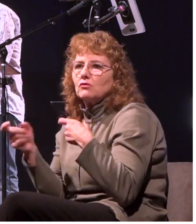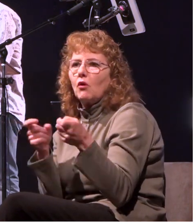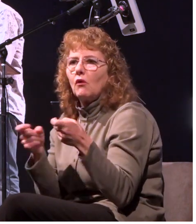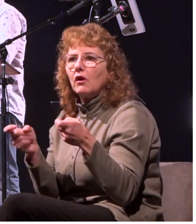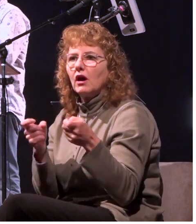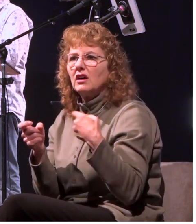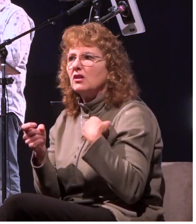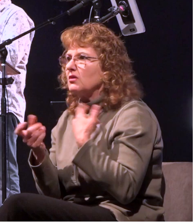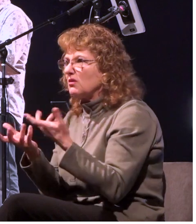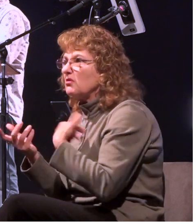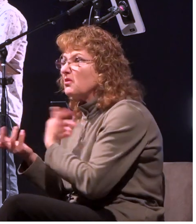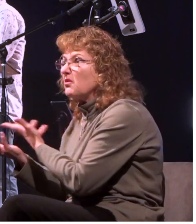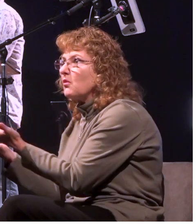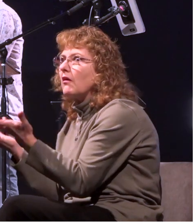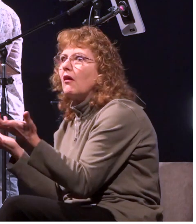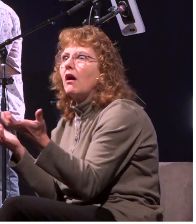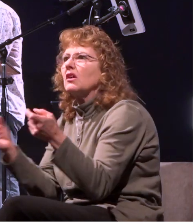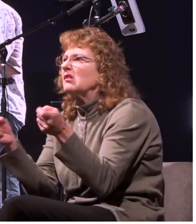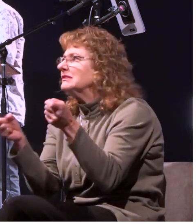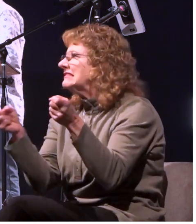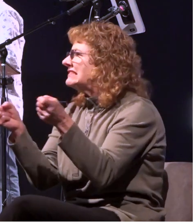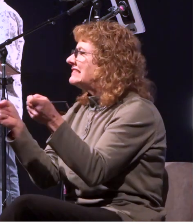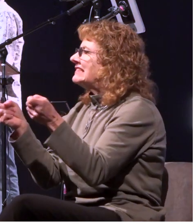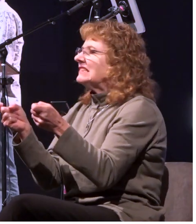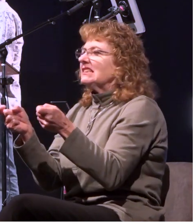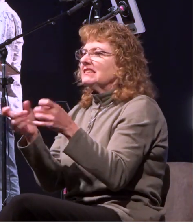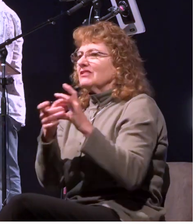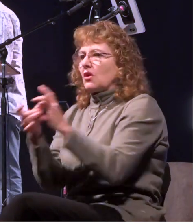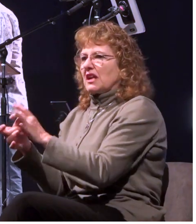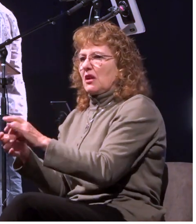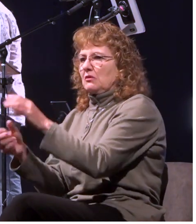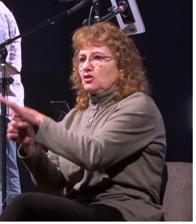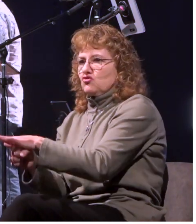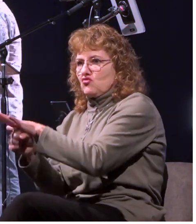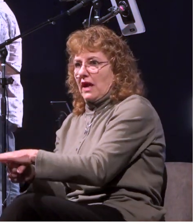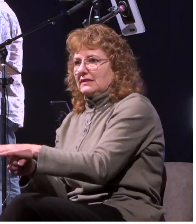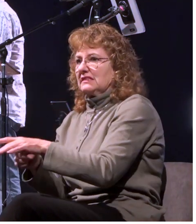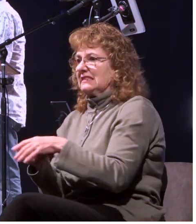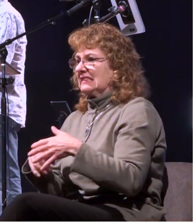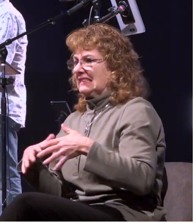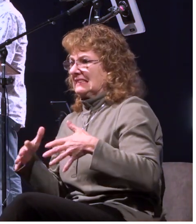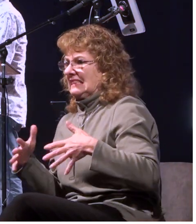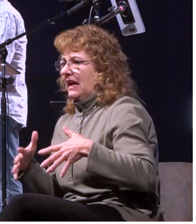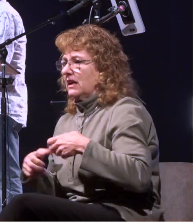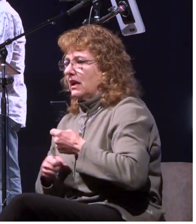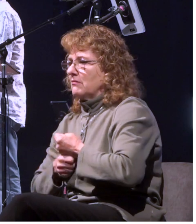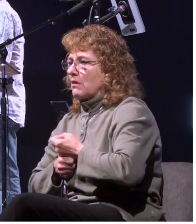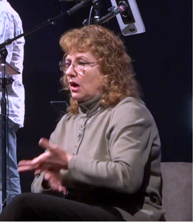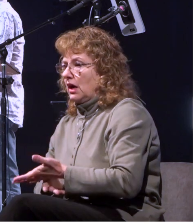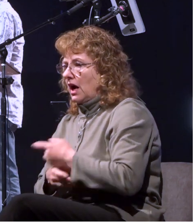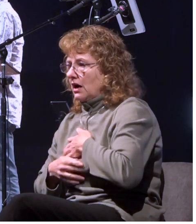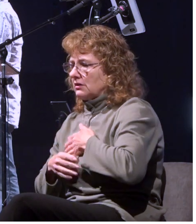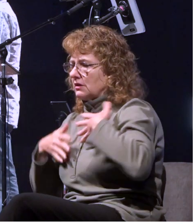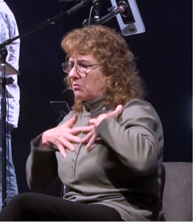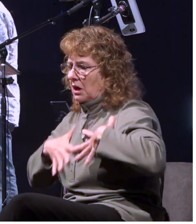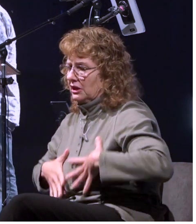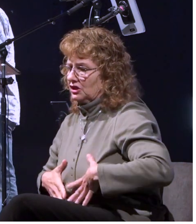loss of control it's associated with stress anxiety burnout depression eating